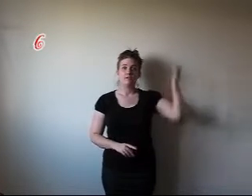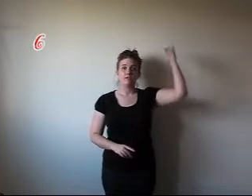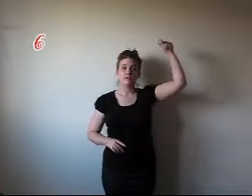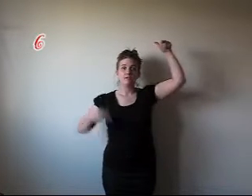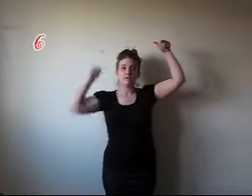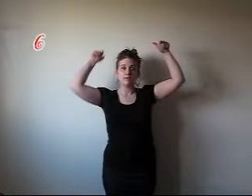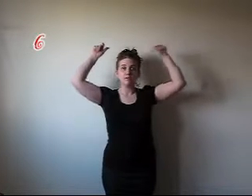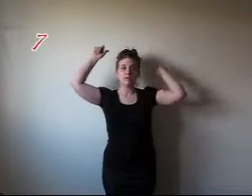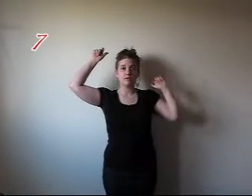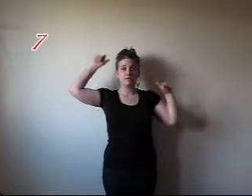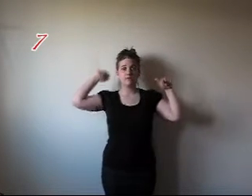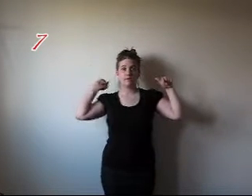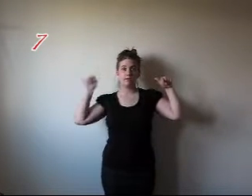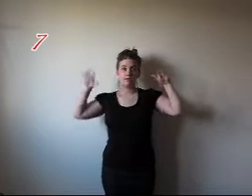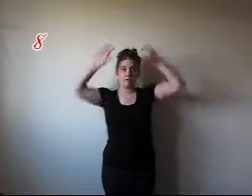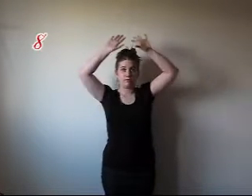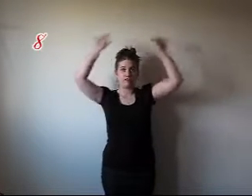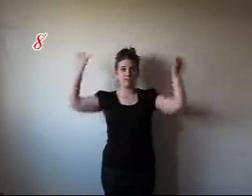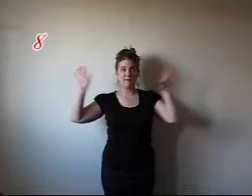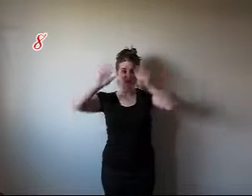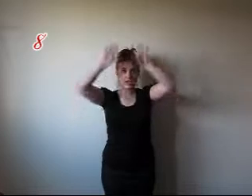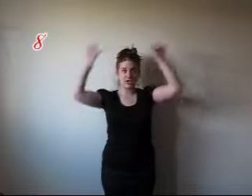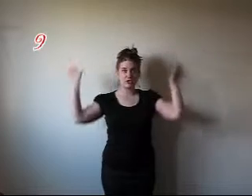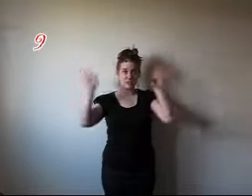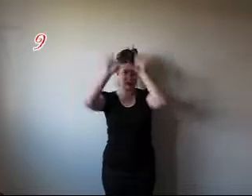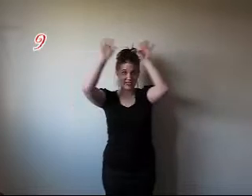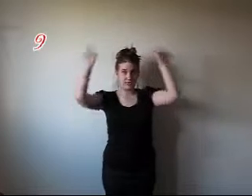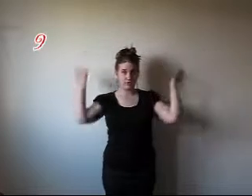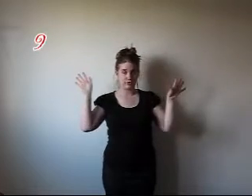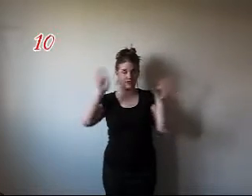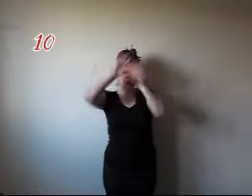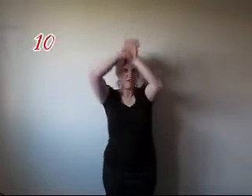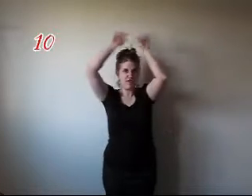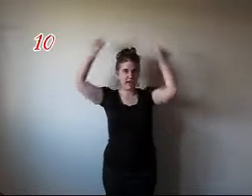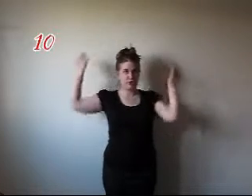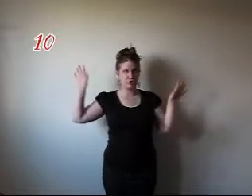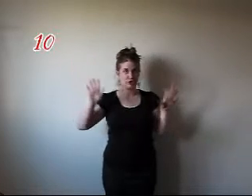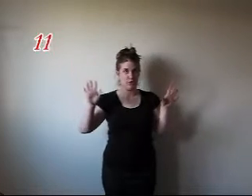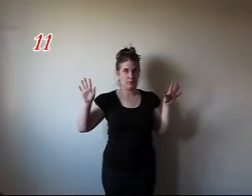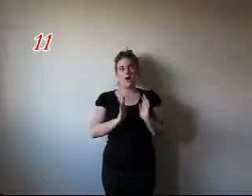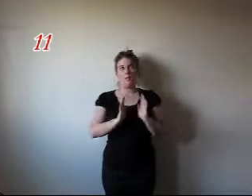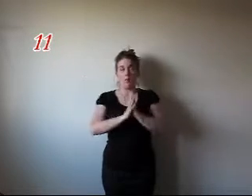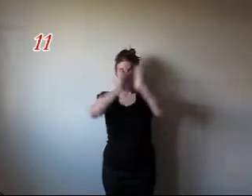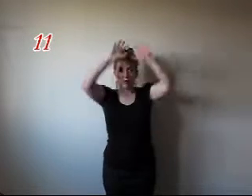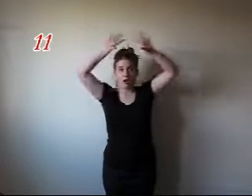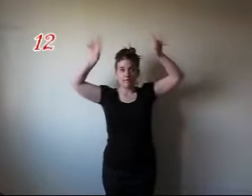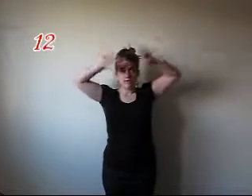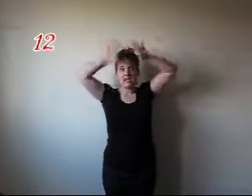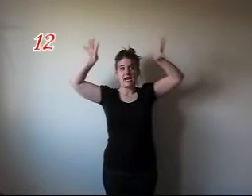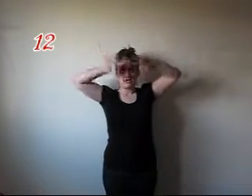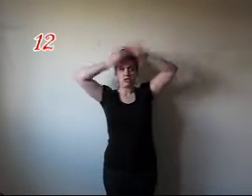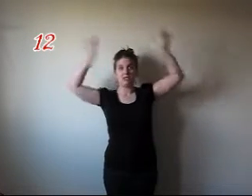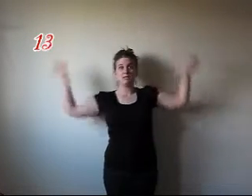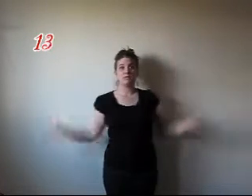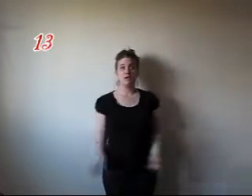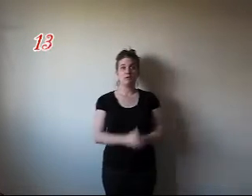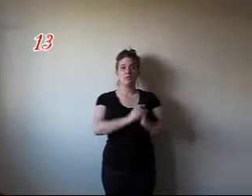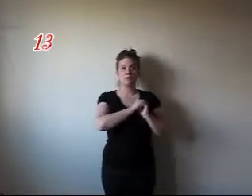direct you to this video, this video, this video, and this video. This is my vacation right here. This is the vacation zone. While on vacation, somebody posted